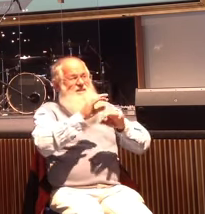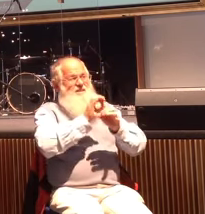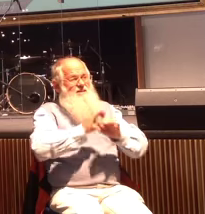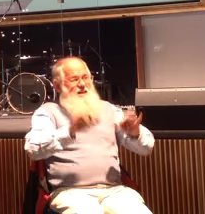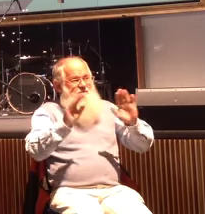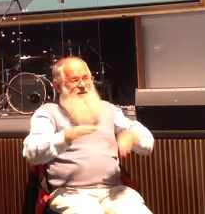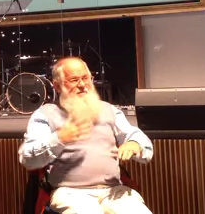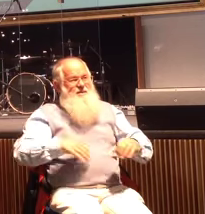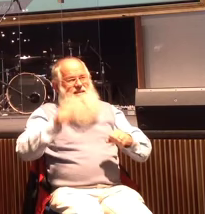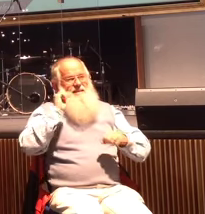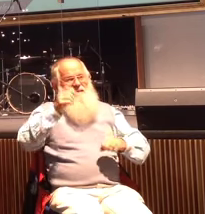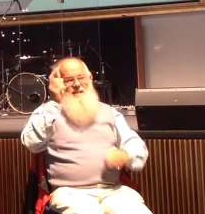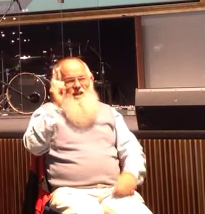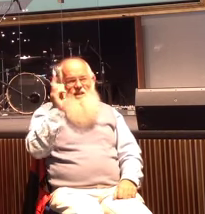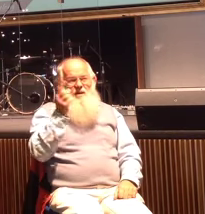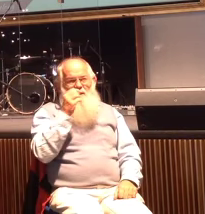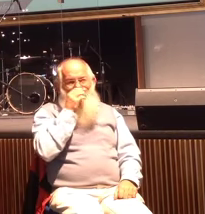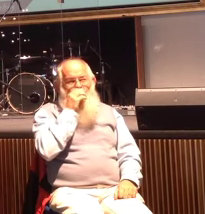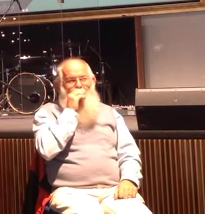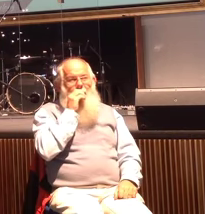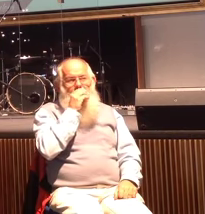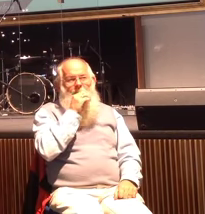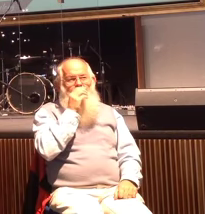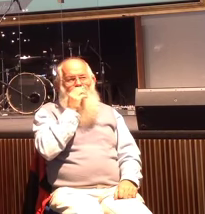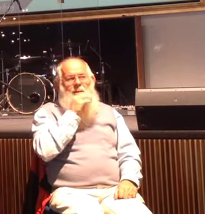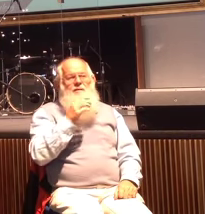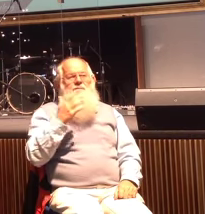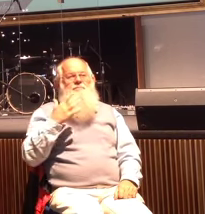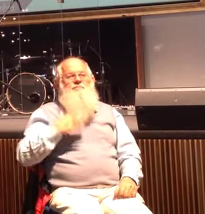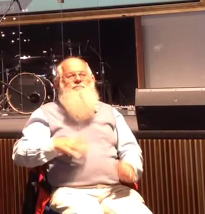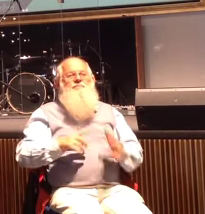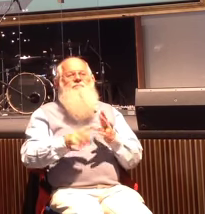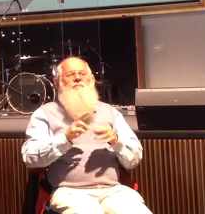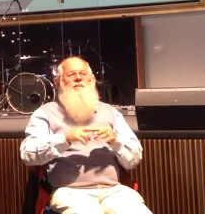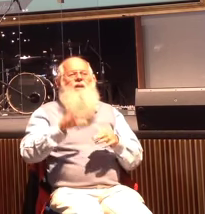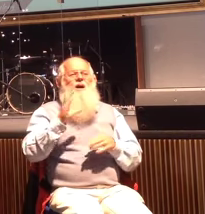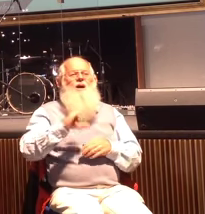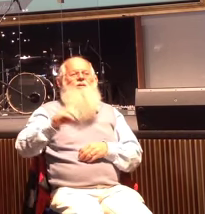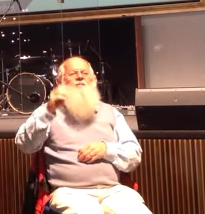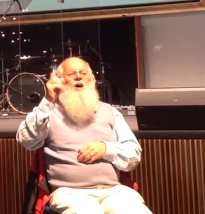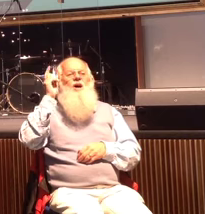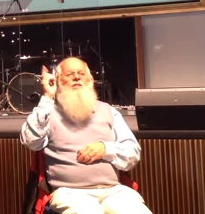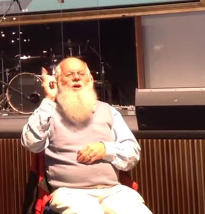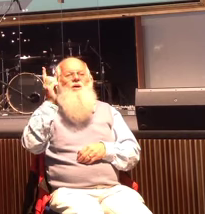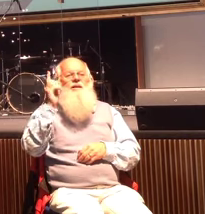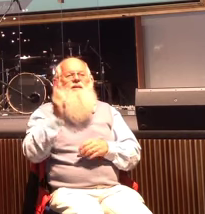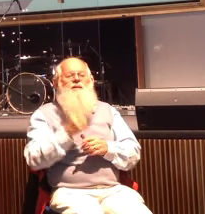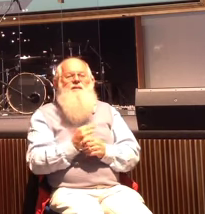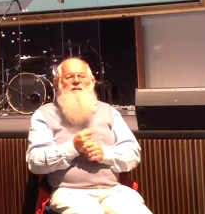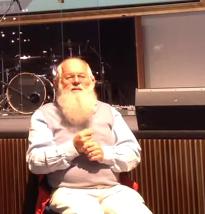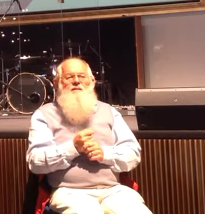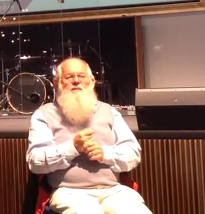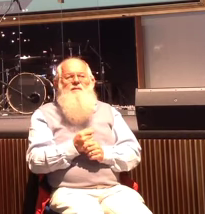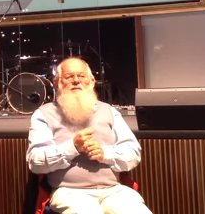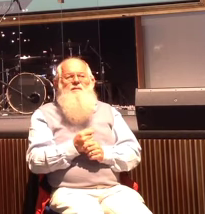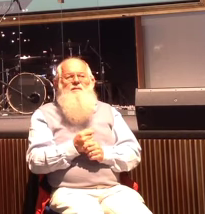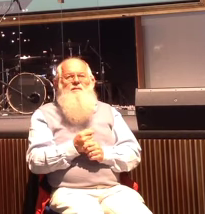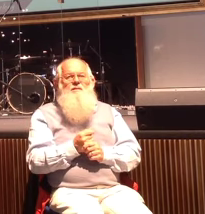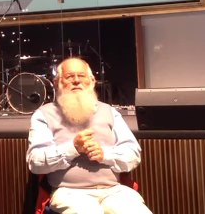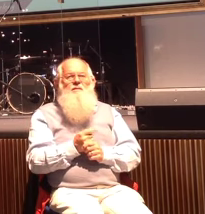But you see, often, because of authority, you want to know who that person is.